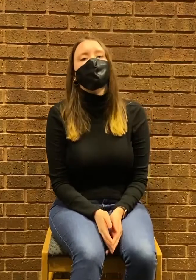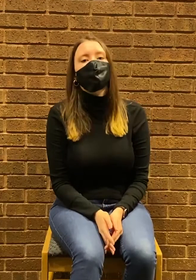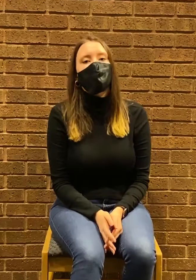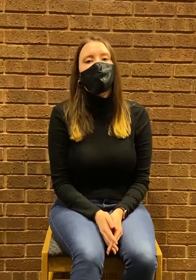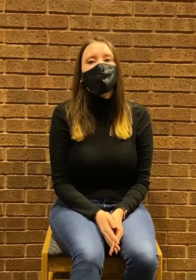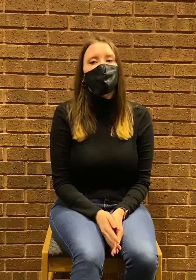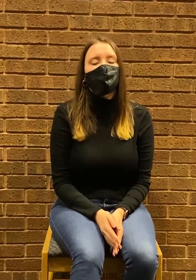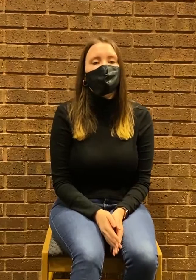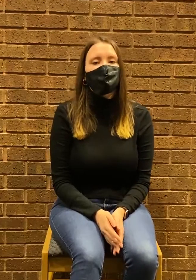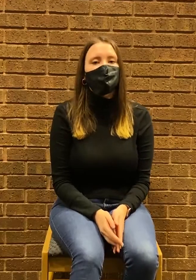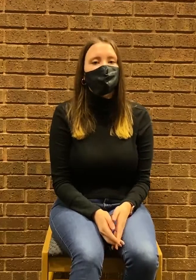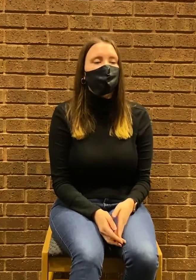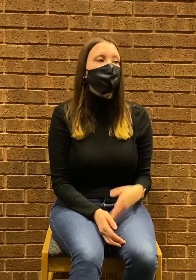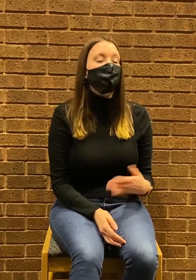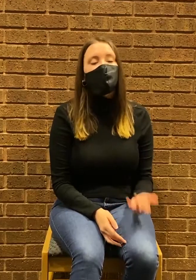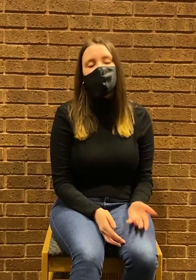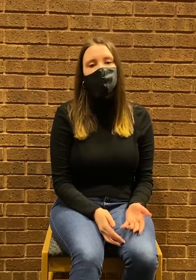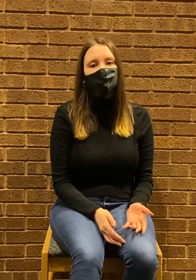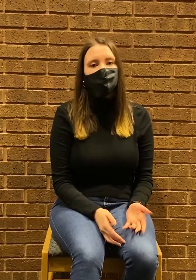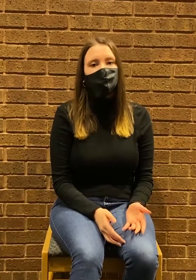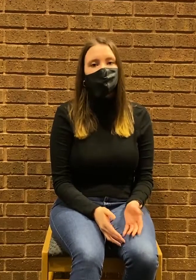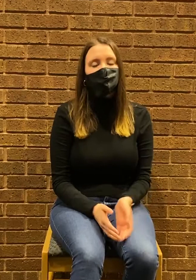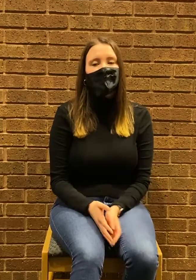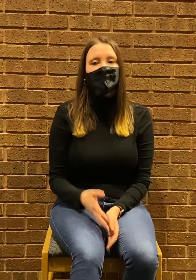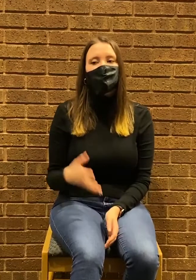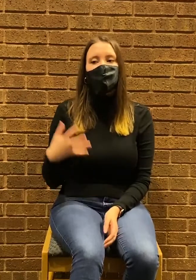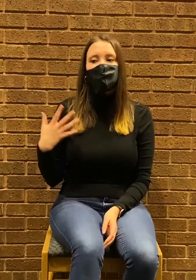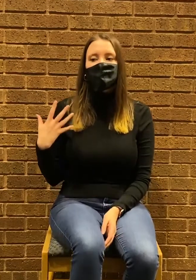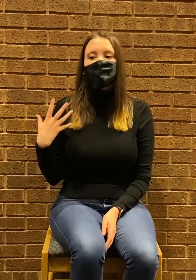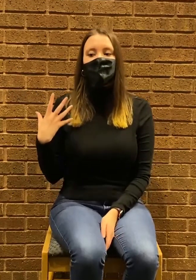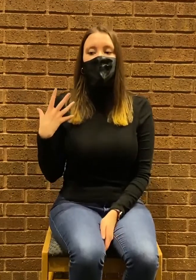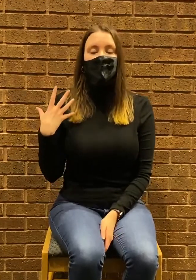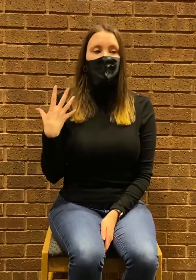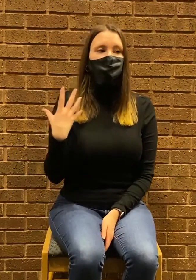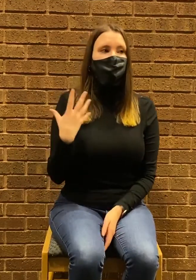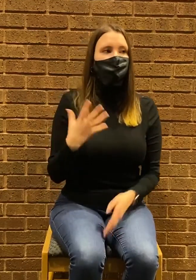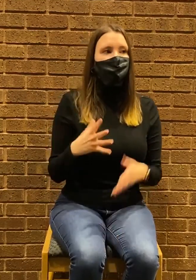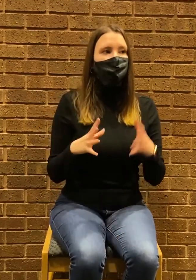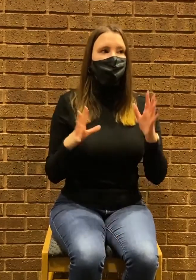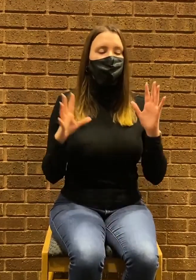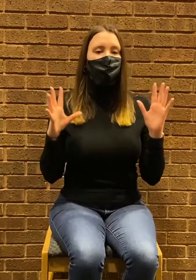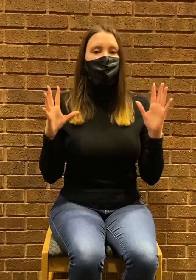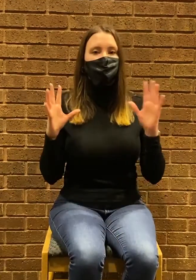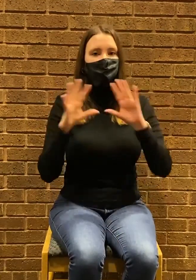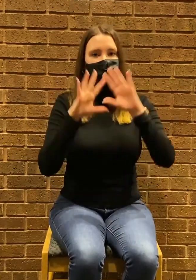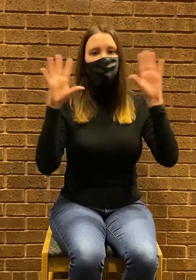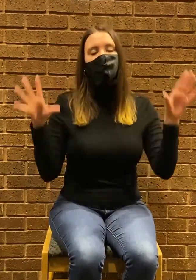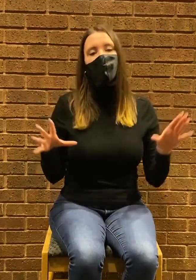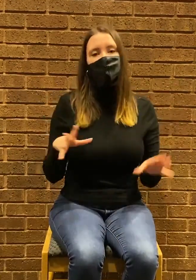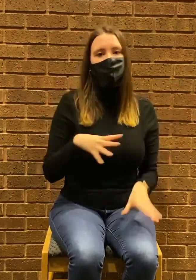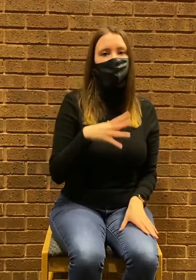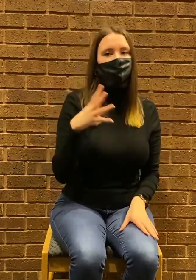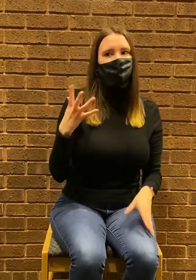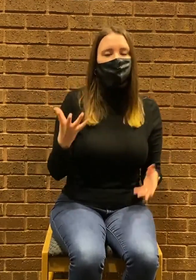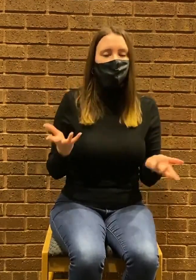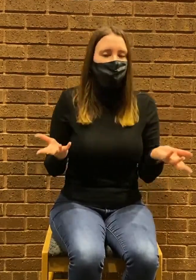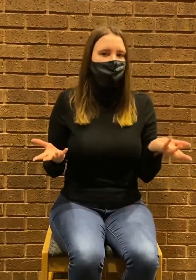In The Blood really tells you where Hester is so you can see she's from the props she's under